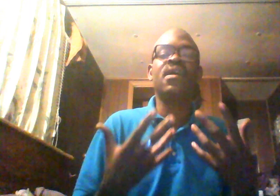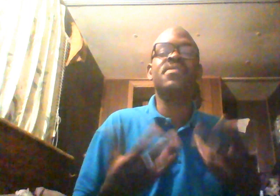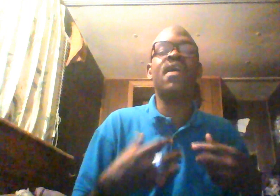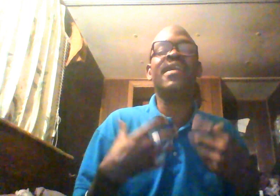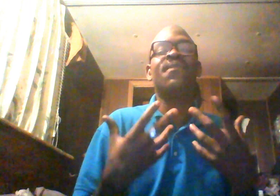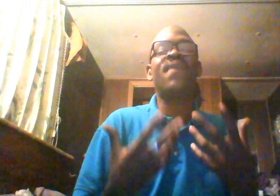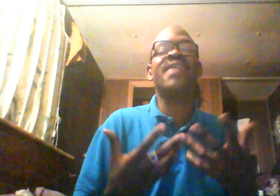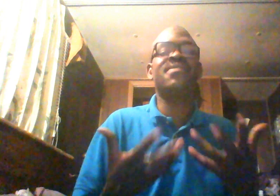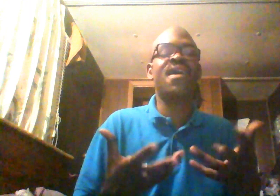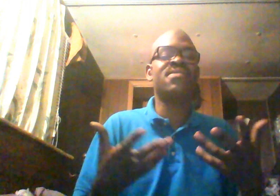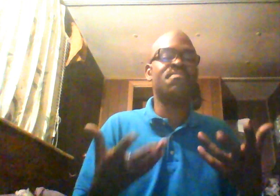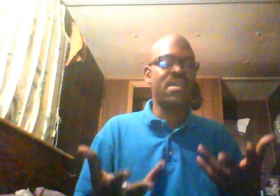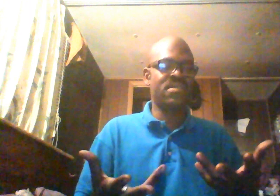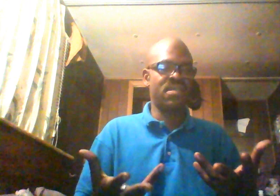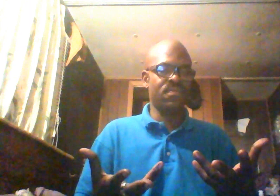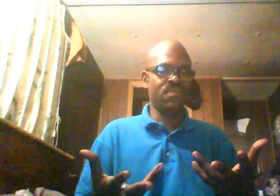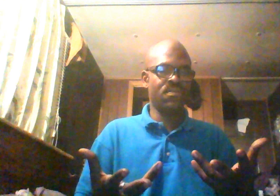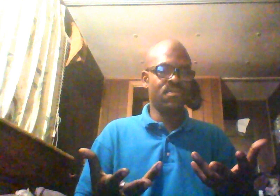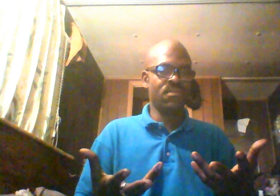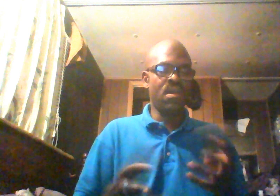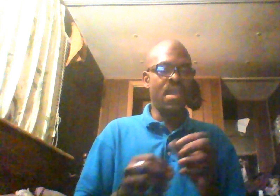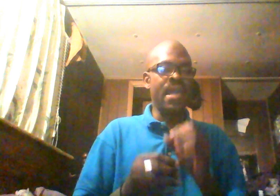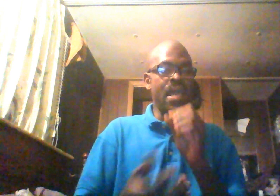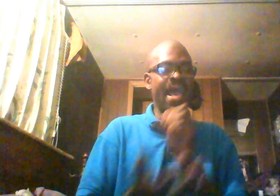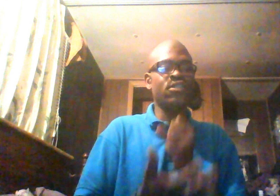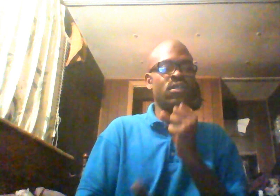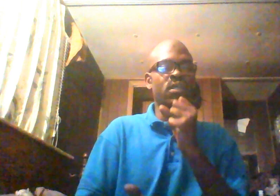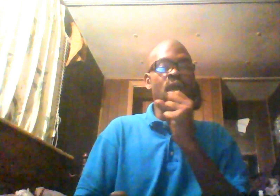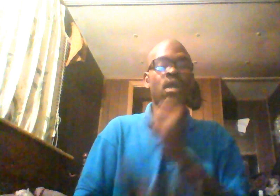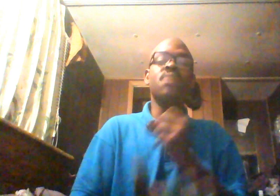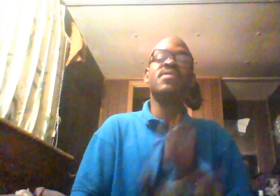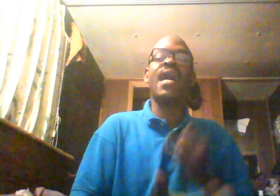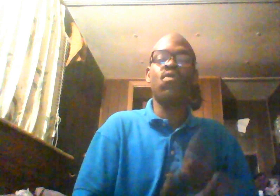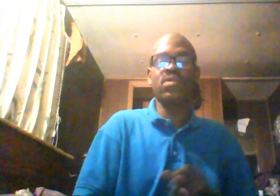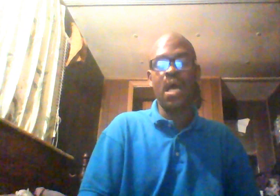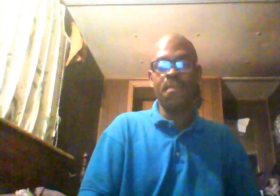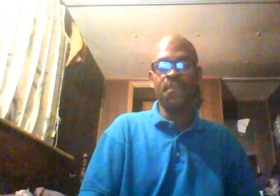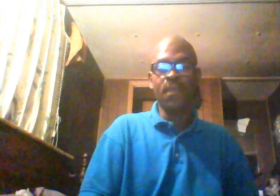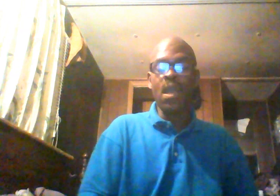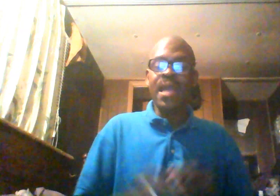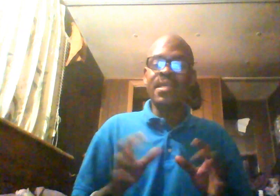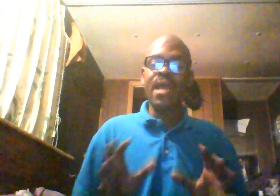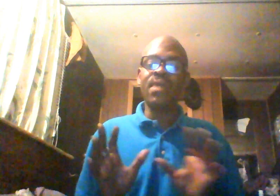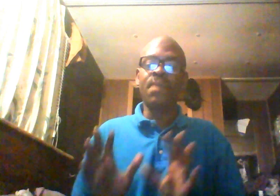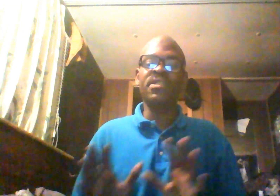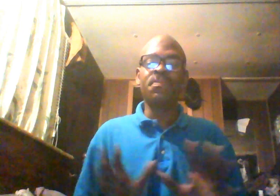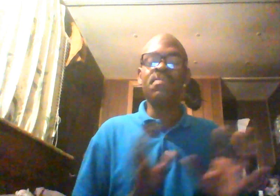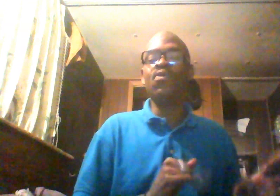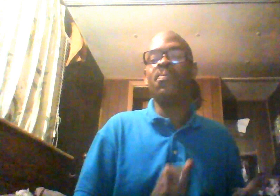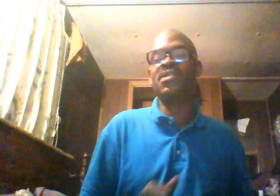comes out and defies the odds and makes it. And, actually comes out on top. Now, you've got a bunch of people who are pissed